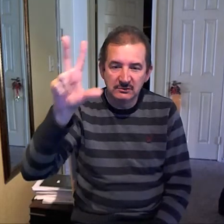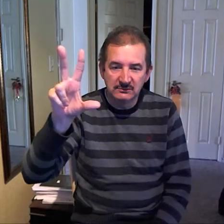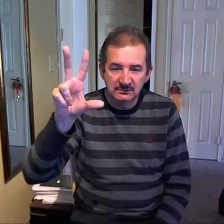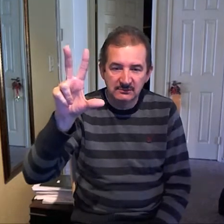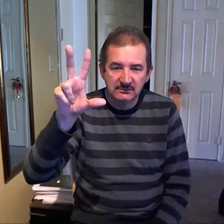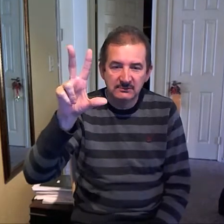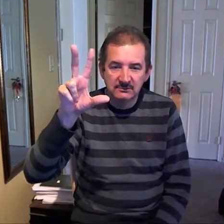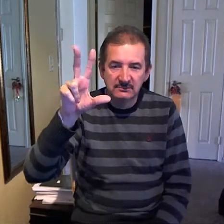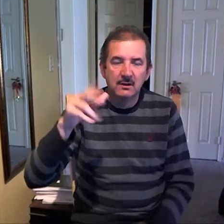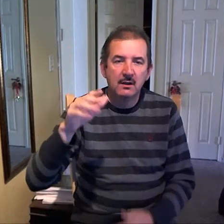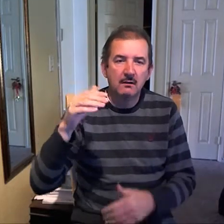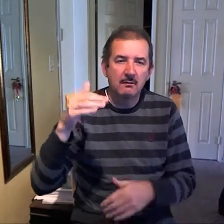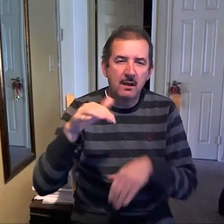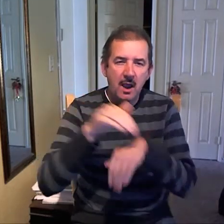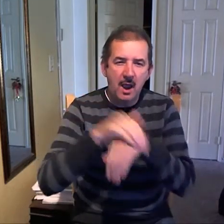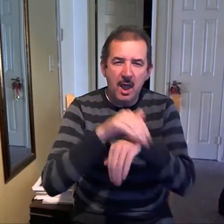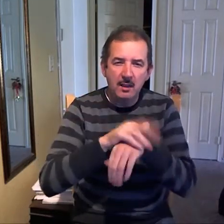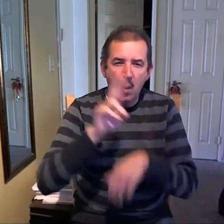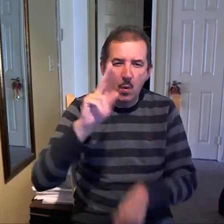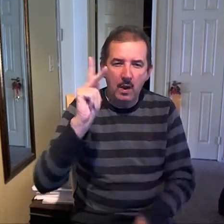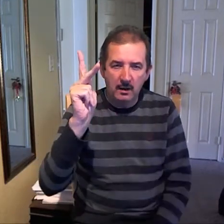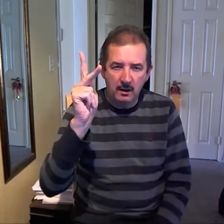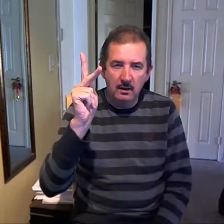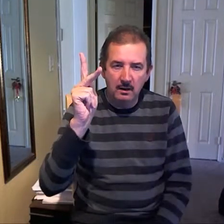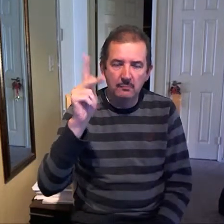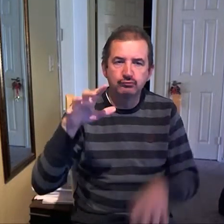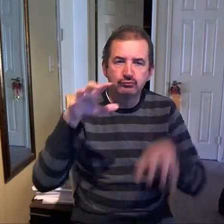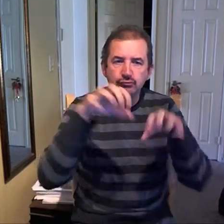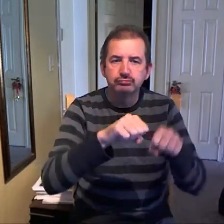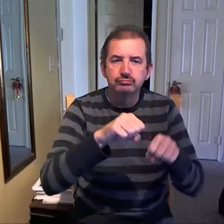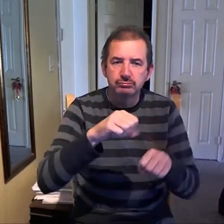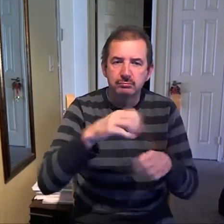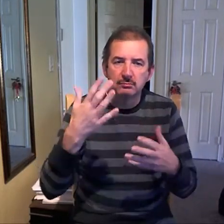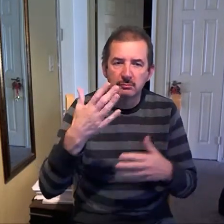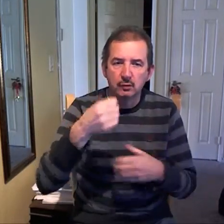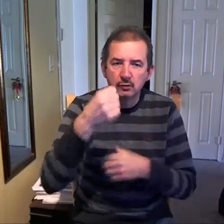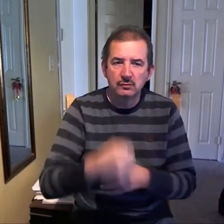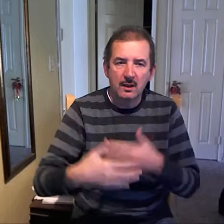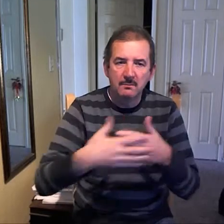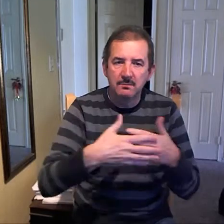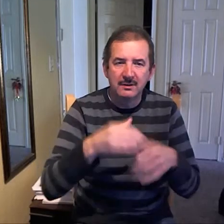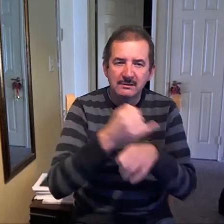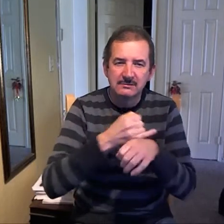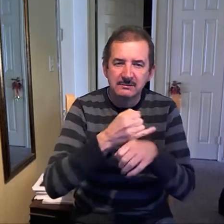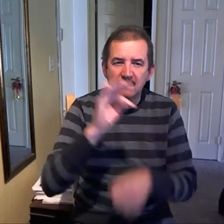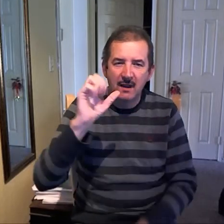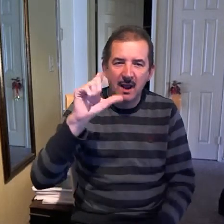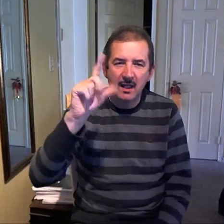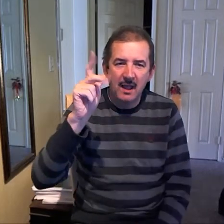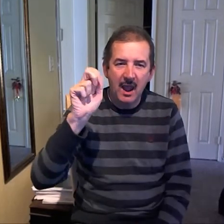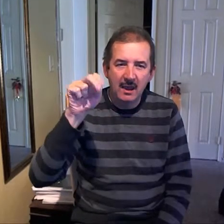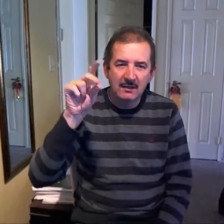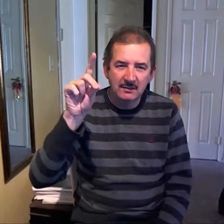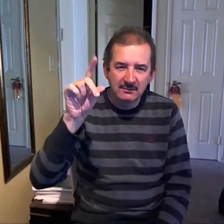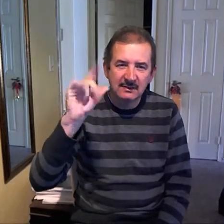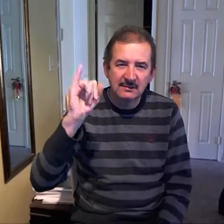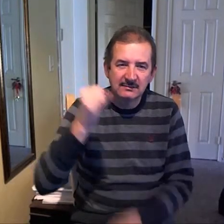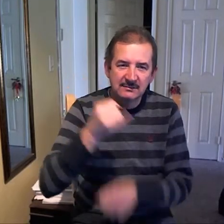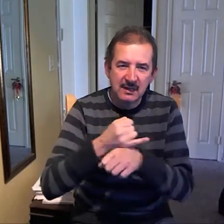finally get an application to the DOJ. Oh my goodness, I don't even know what recommendation, don't I? Okay, that's okay, no rush, they just had a box to send by first. Well,